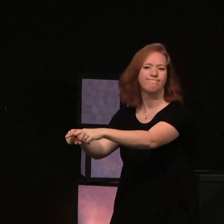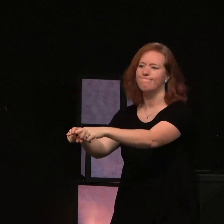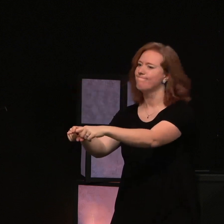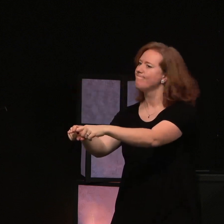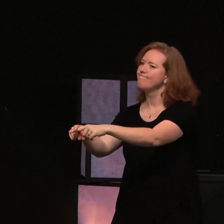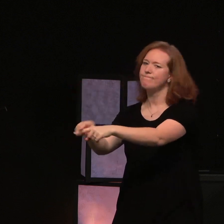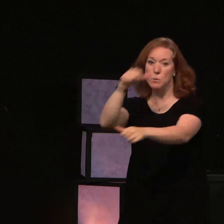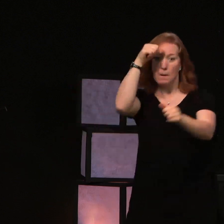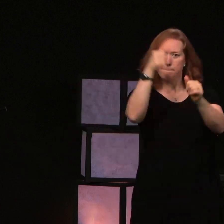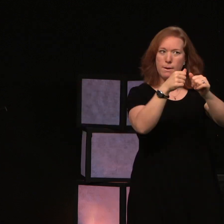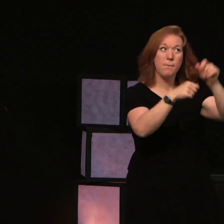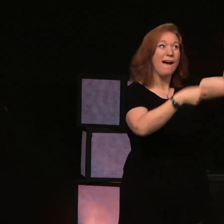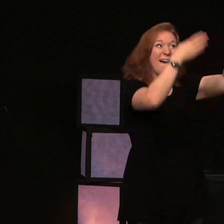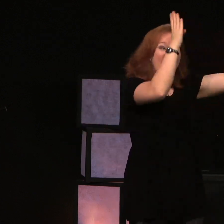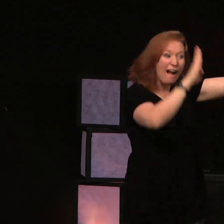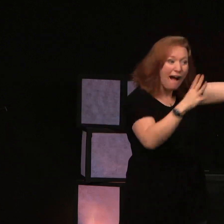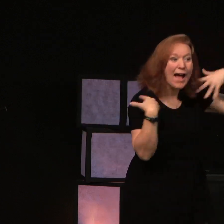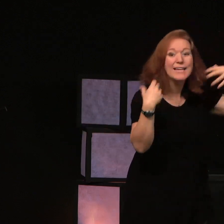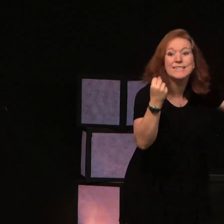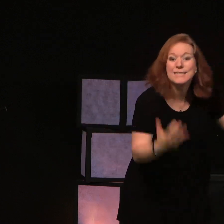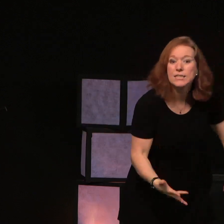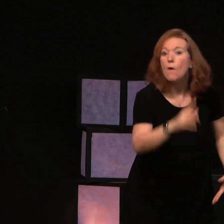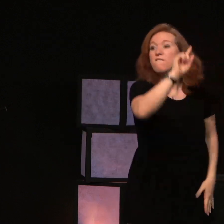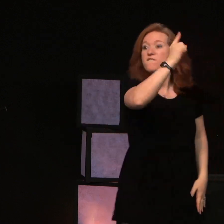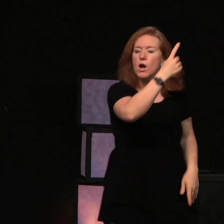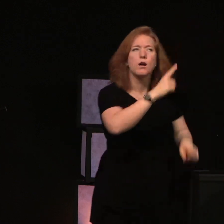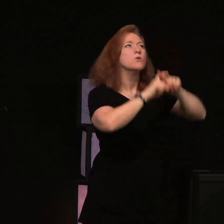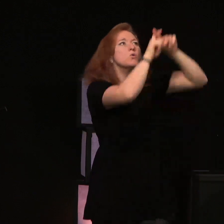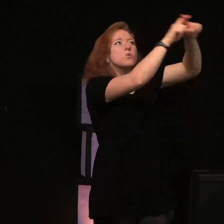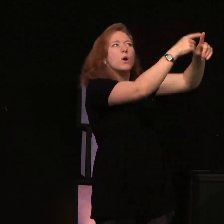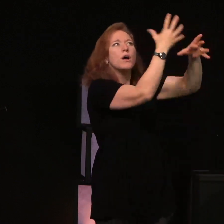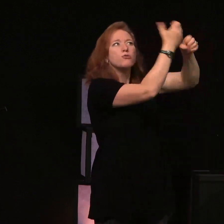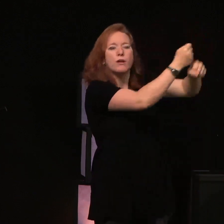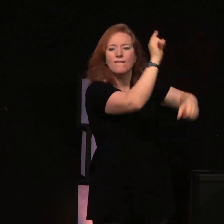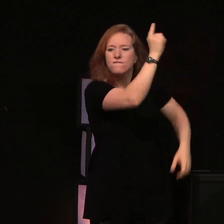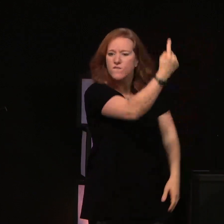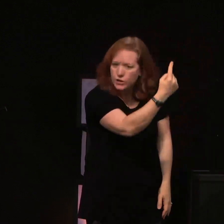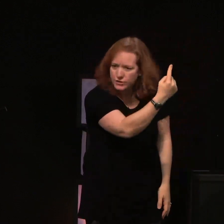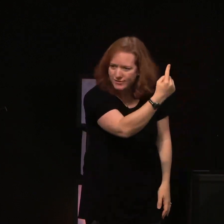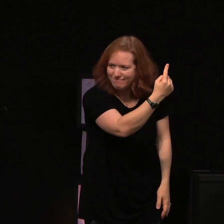that he's the healer first of all. Trust him first.